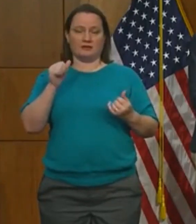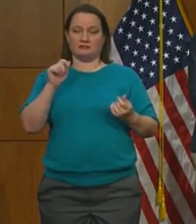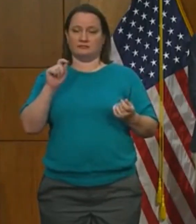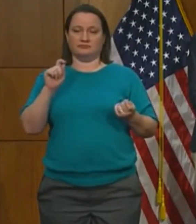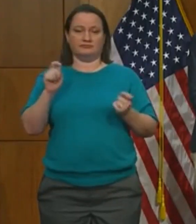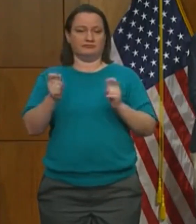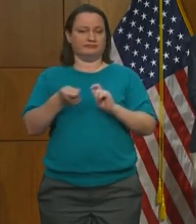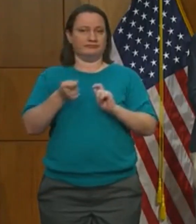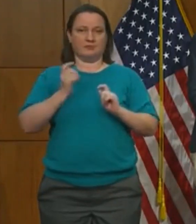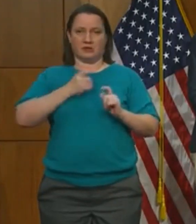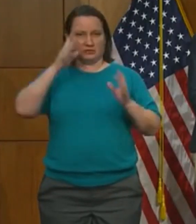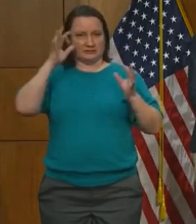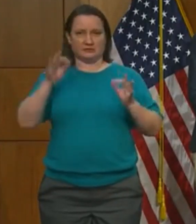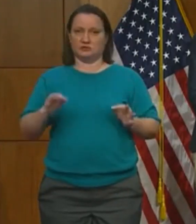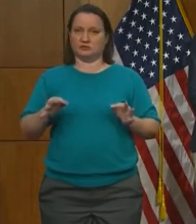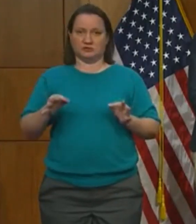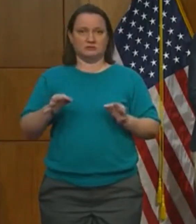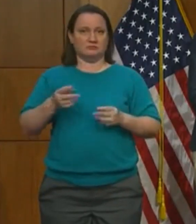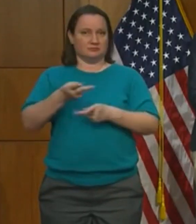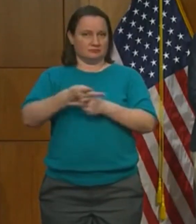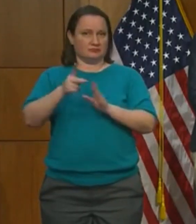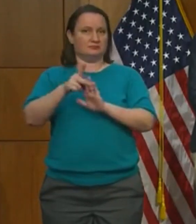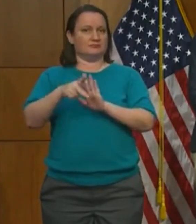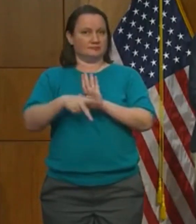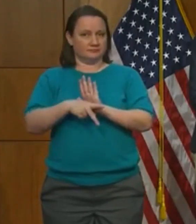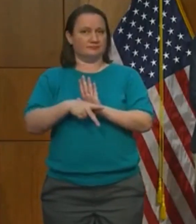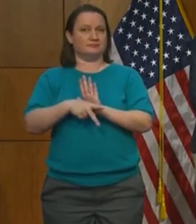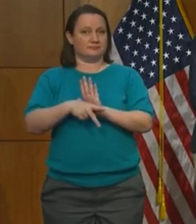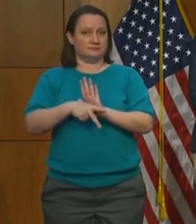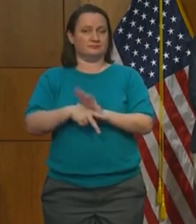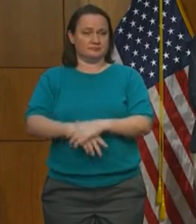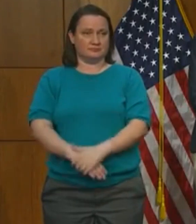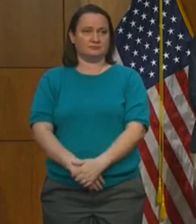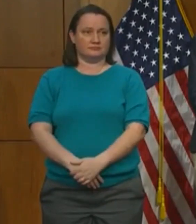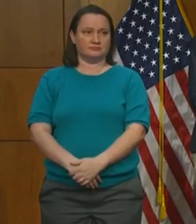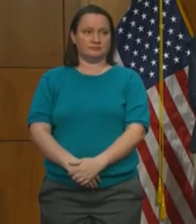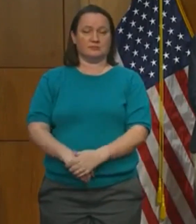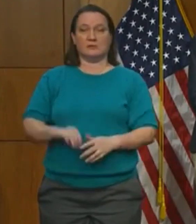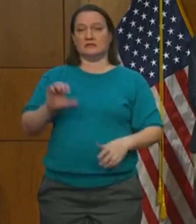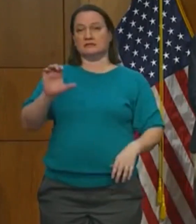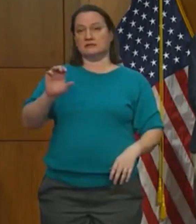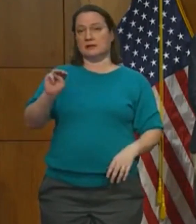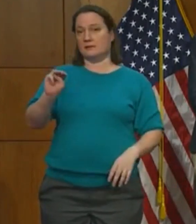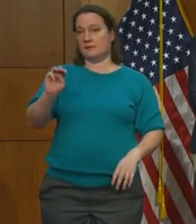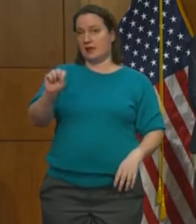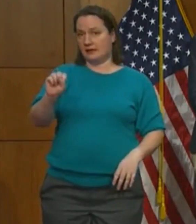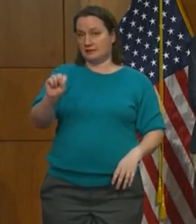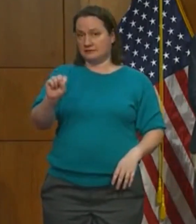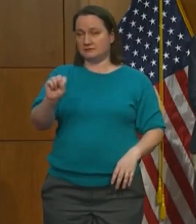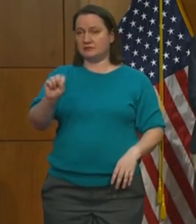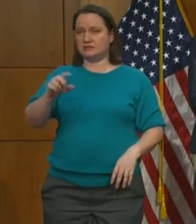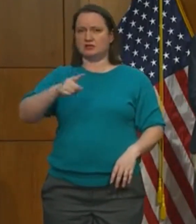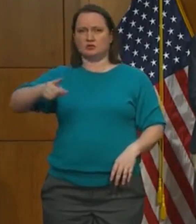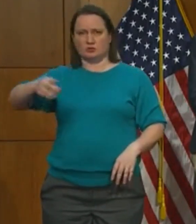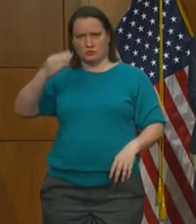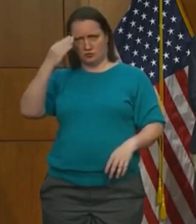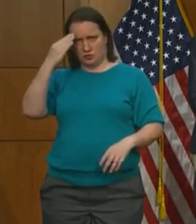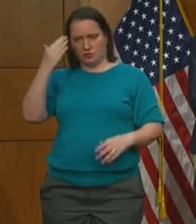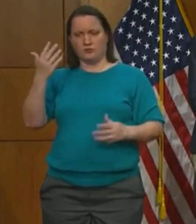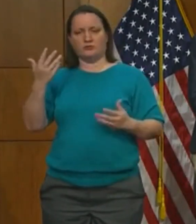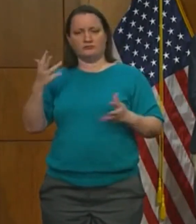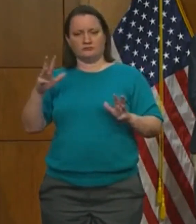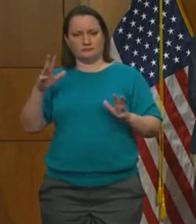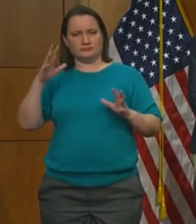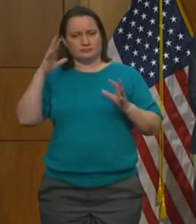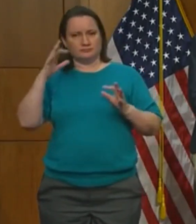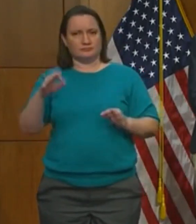that policy. As you know, CMS has issued a rule that